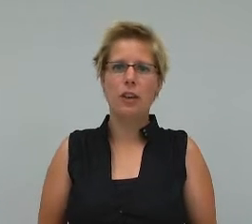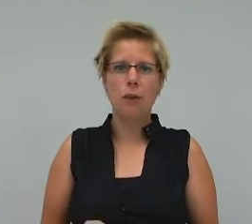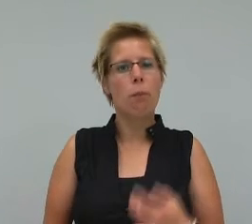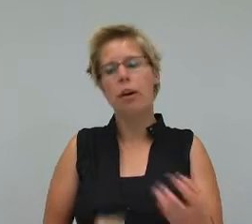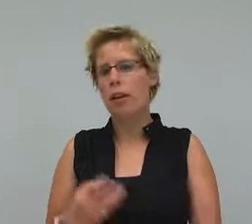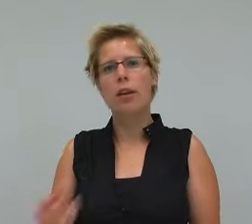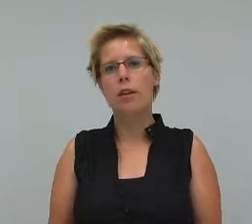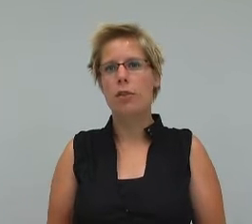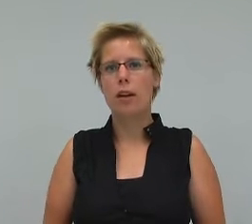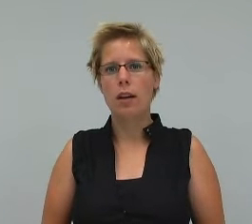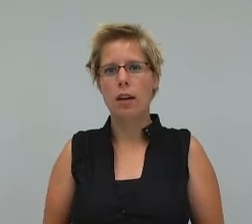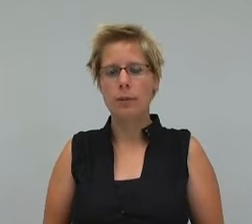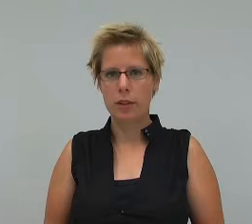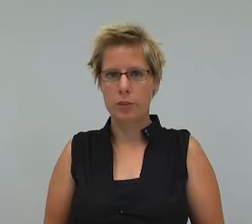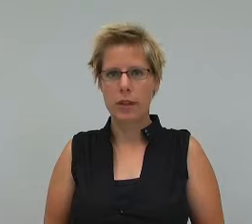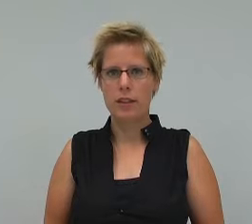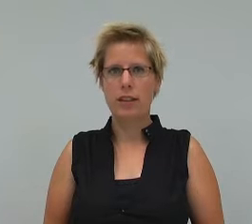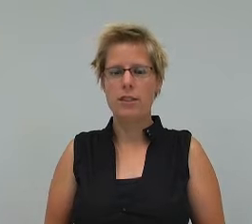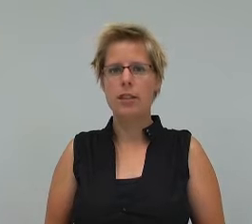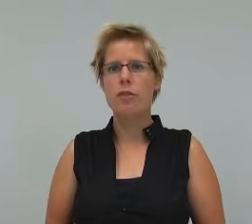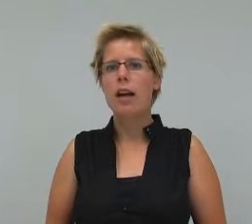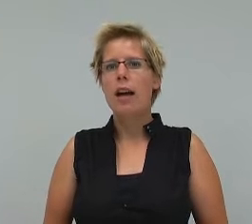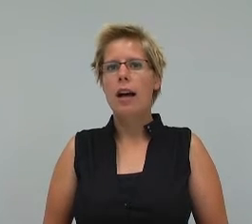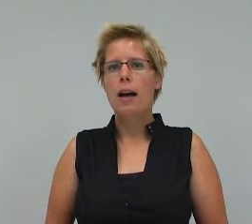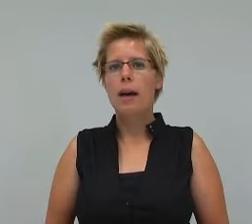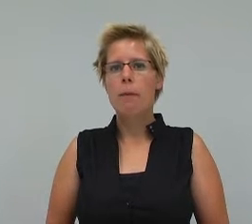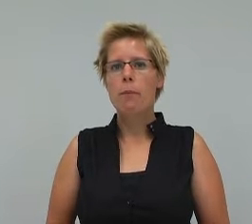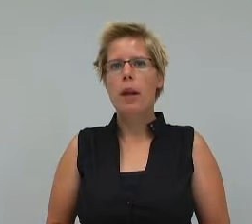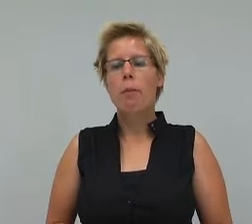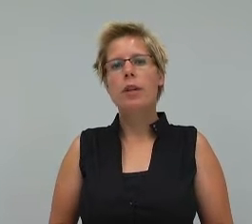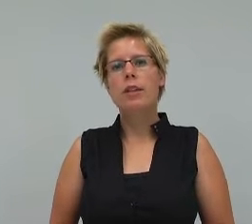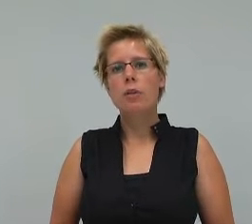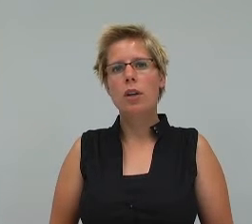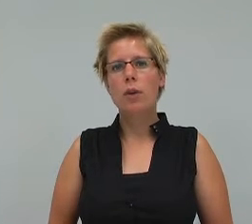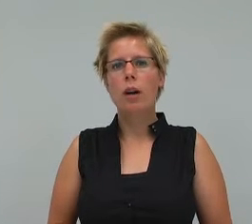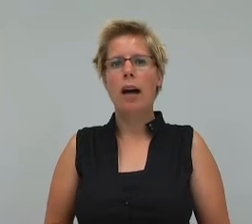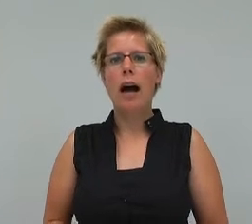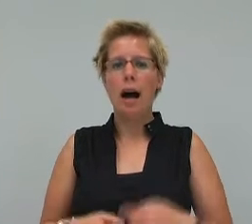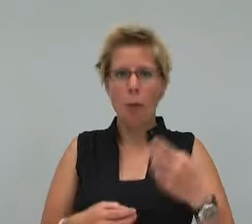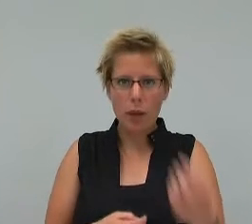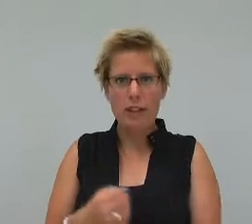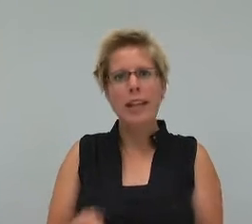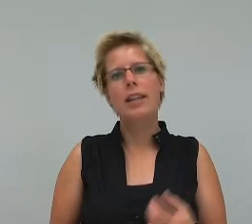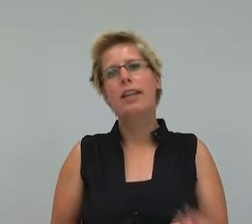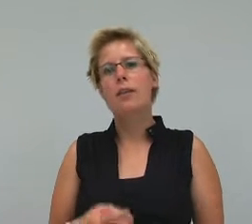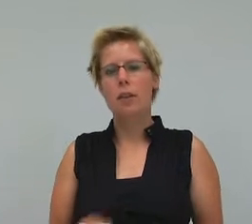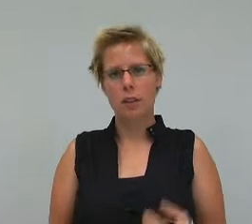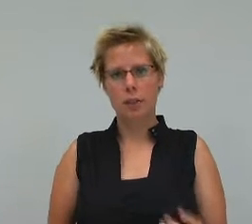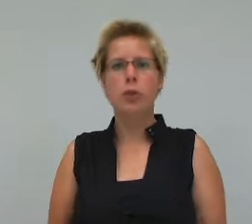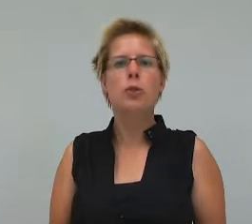are a lot of e-participation initiatives. But they don't know what they should